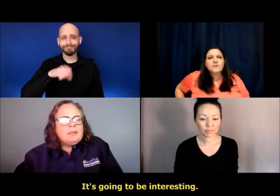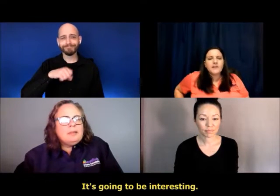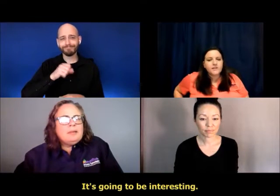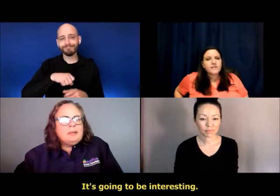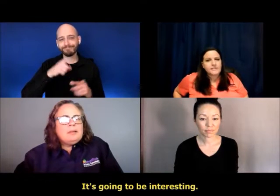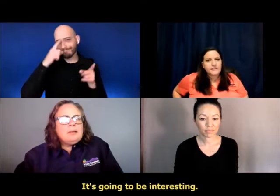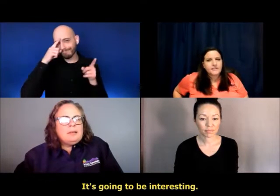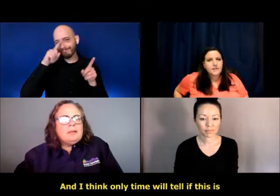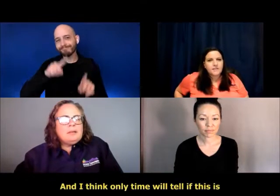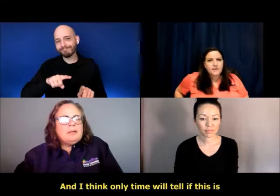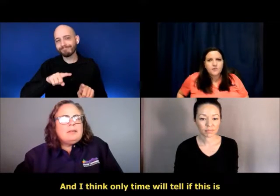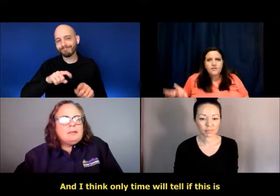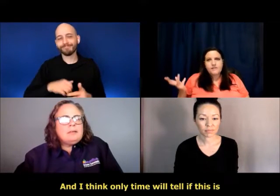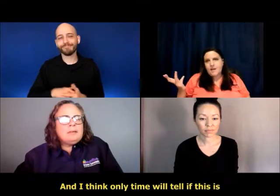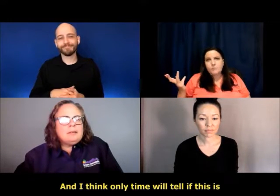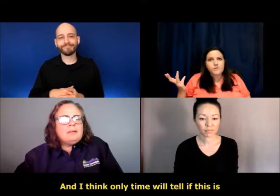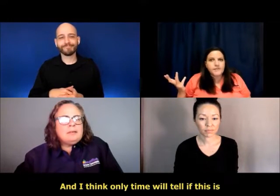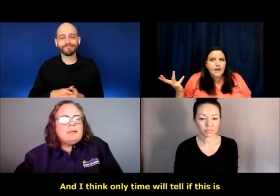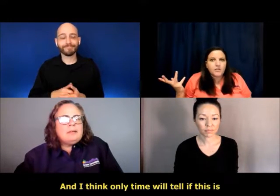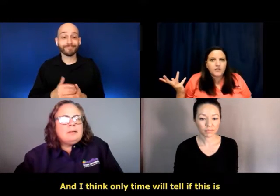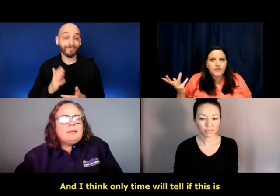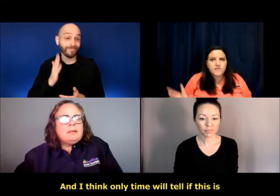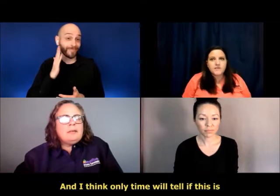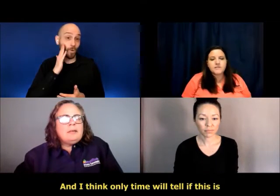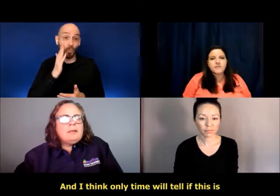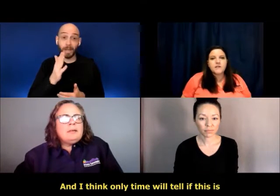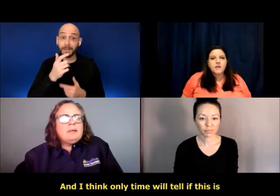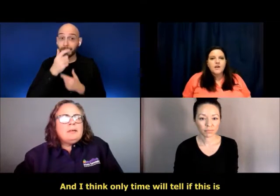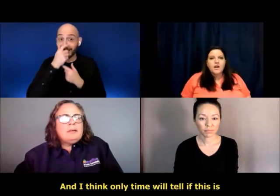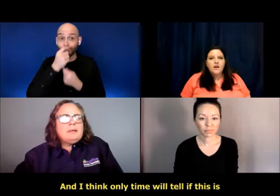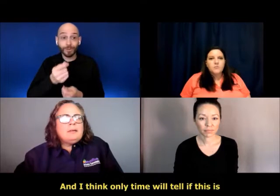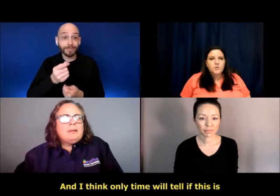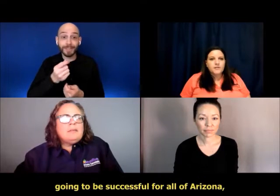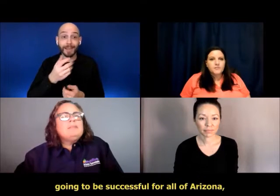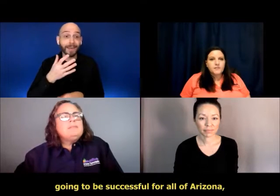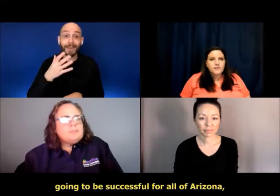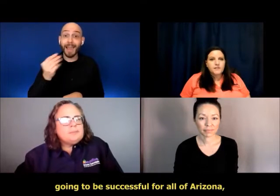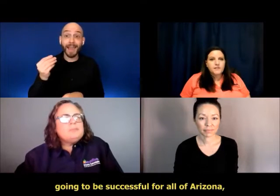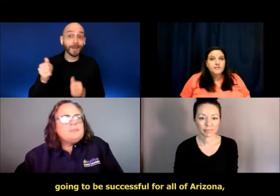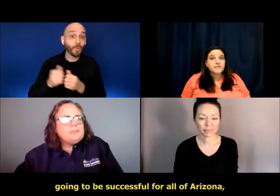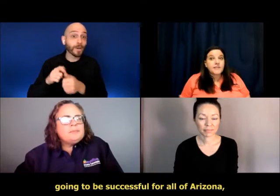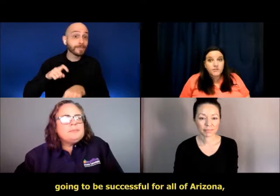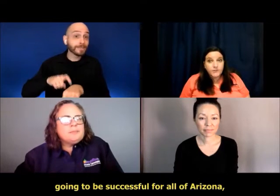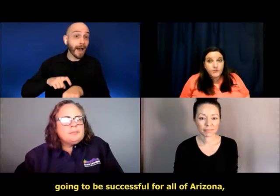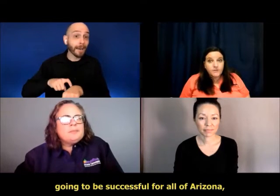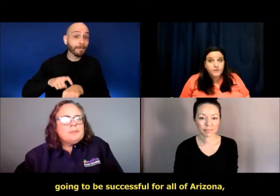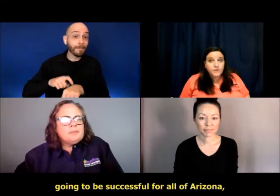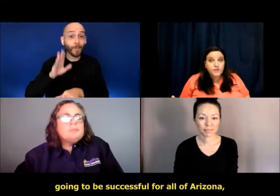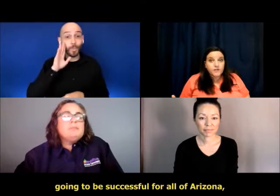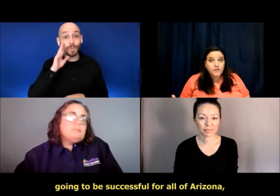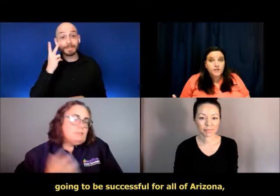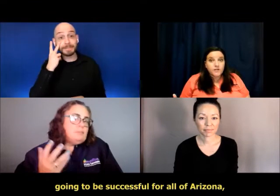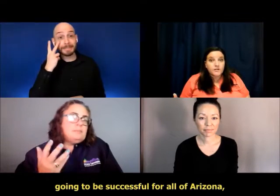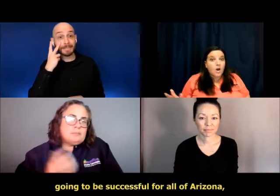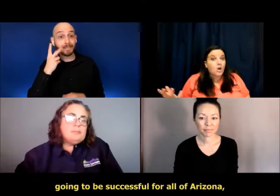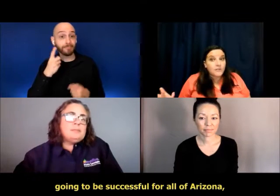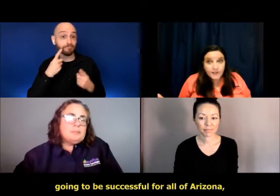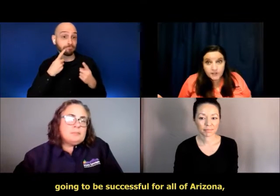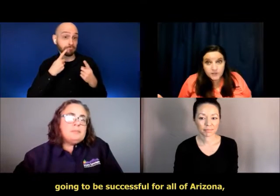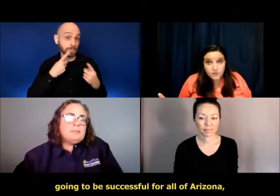it's going to be interesting. And I think only time will tell if this is, um, going to be successful for